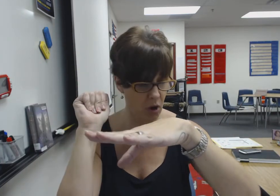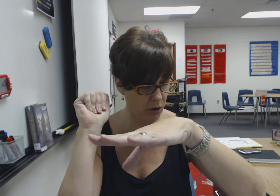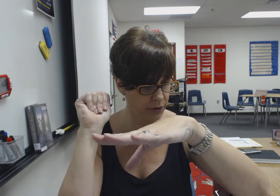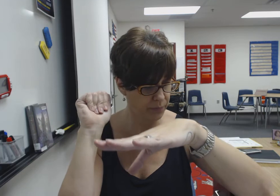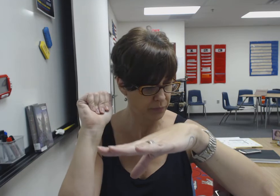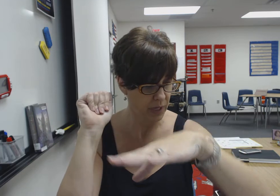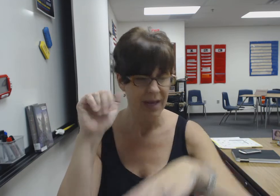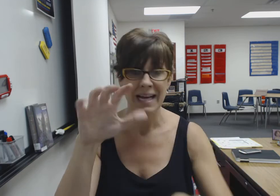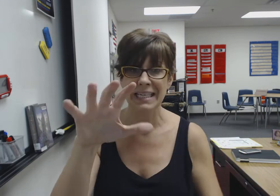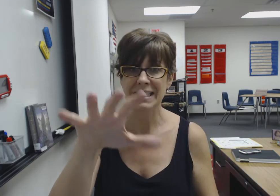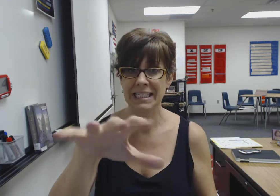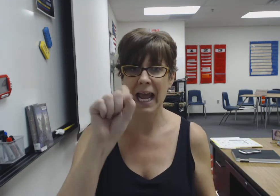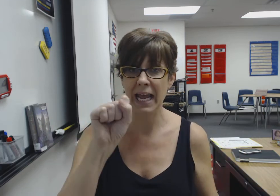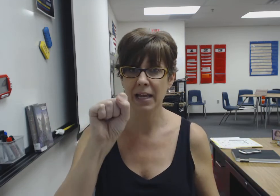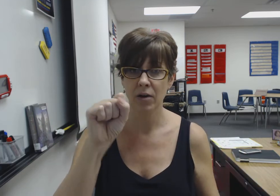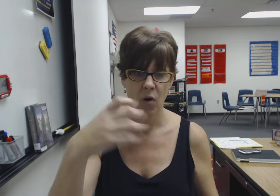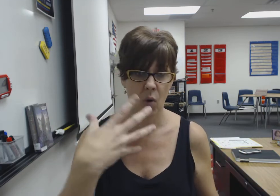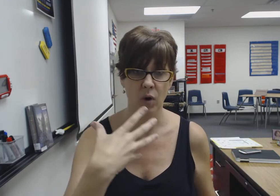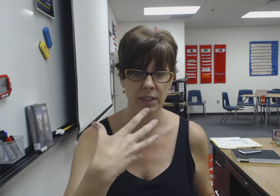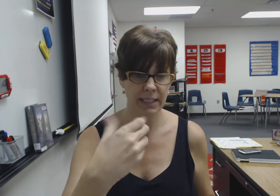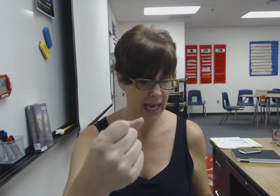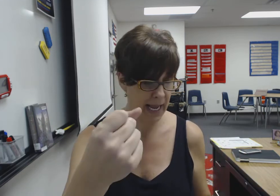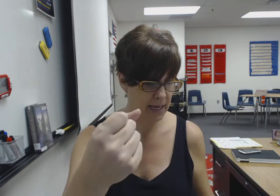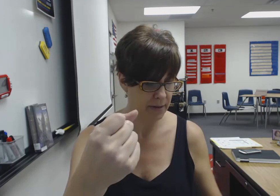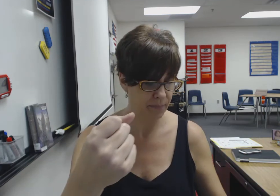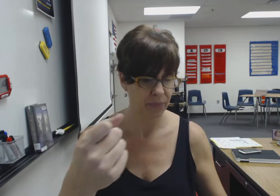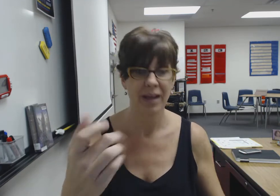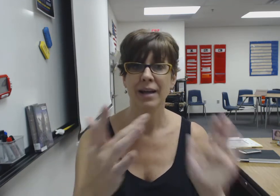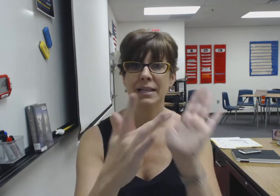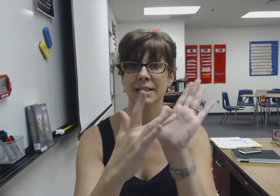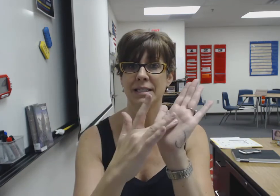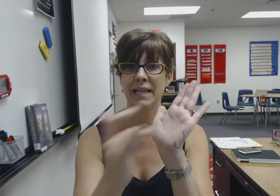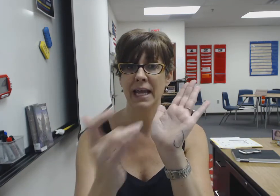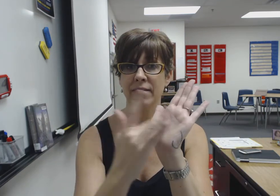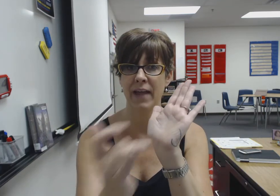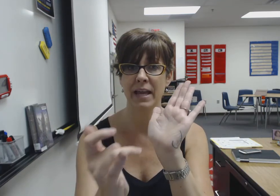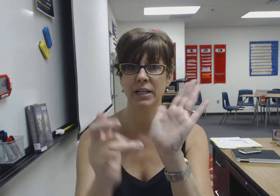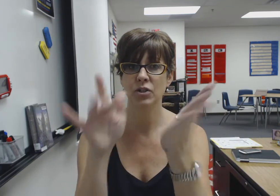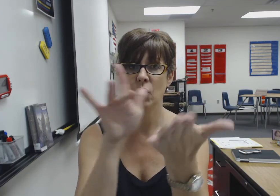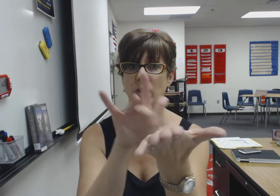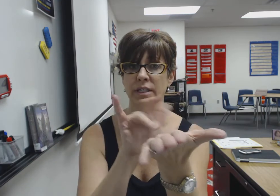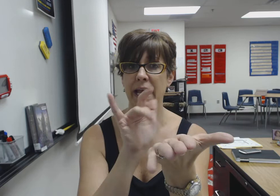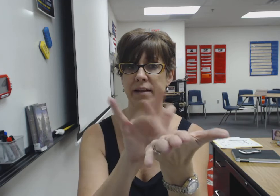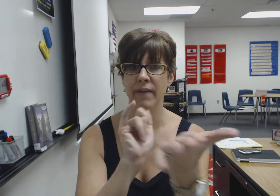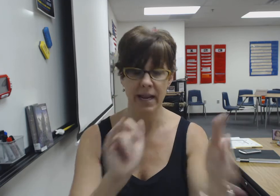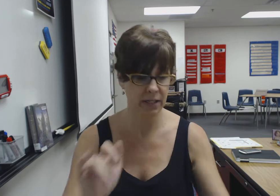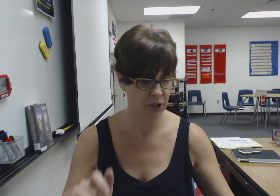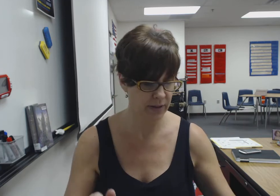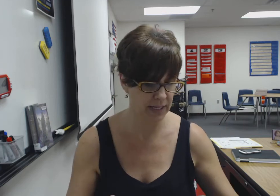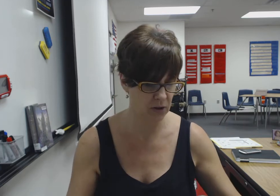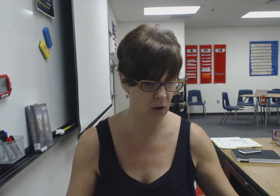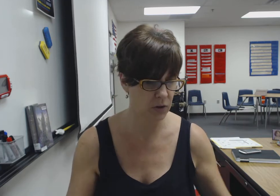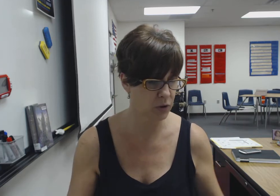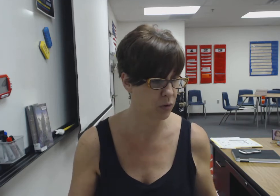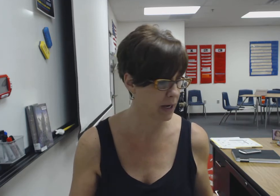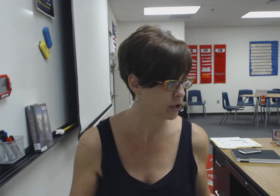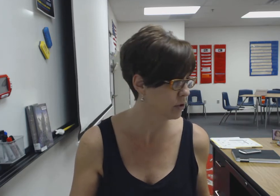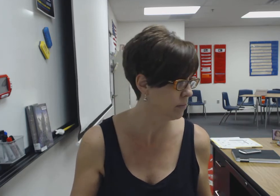called take or take take advantage or take advantage that's also directional